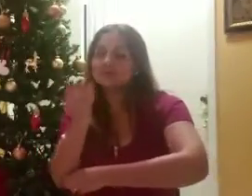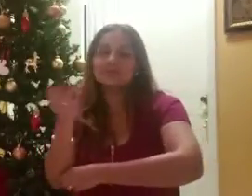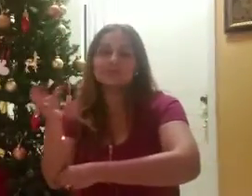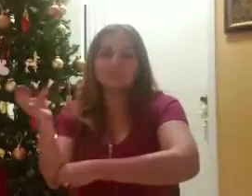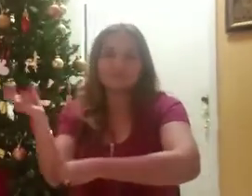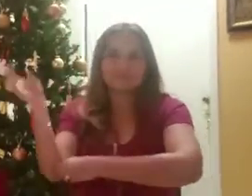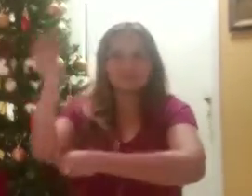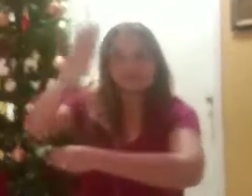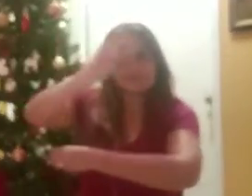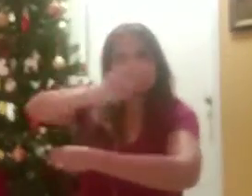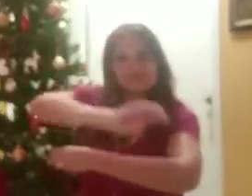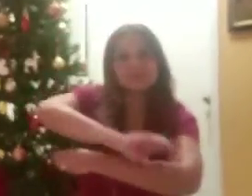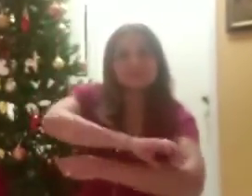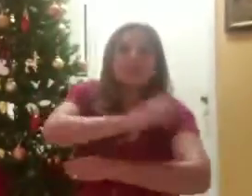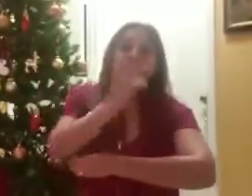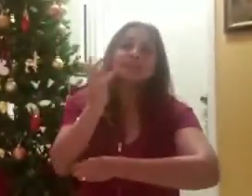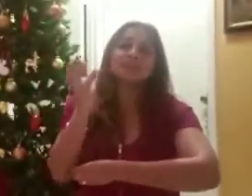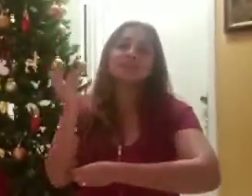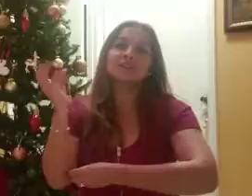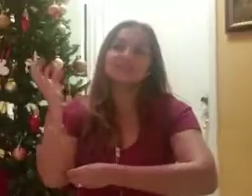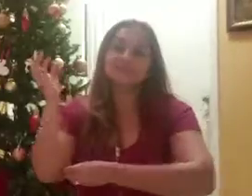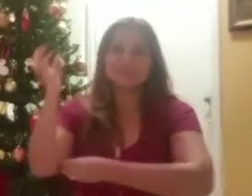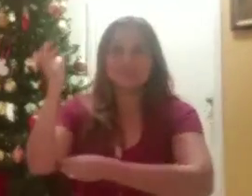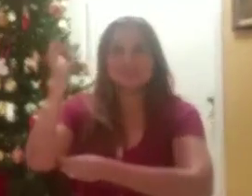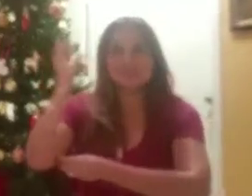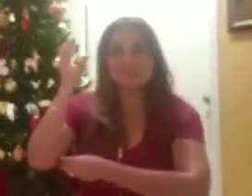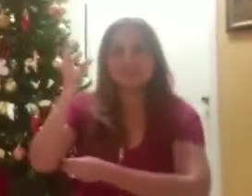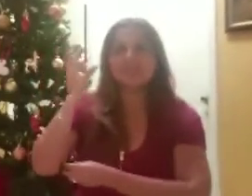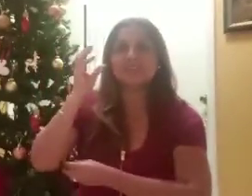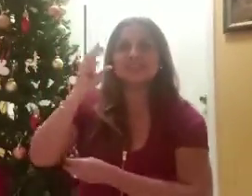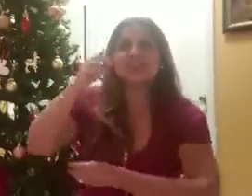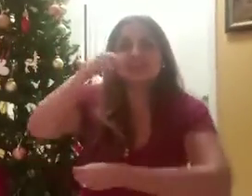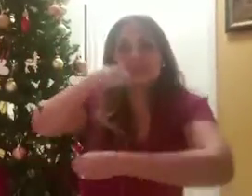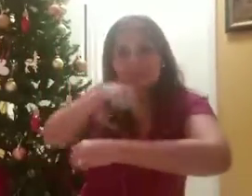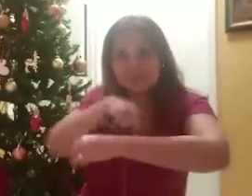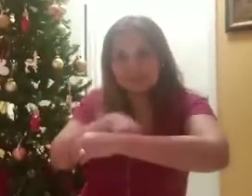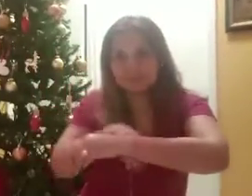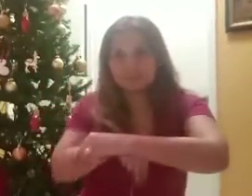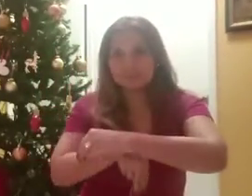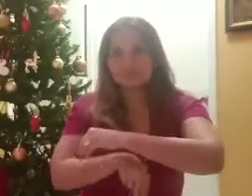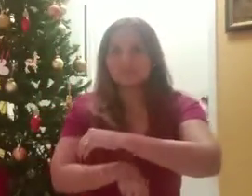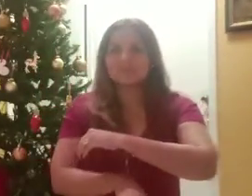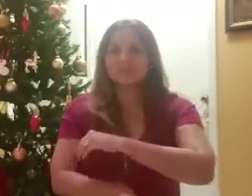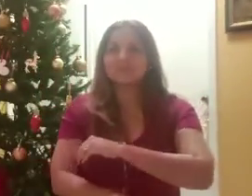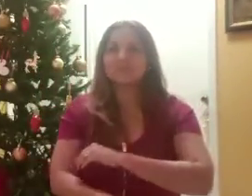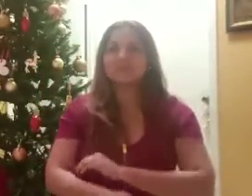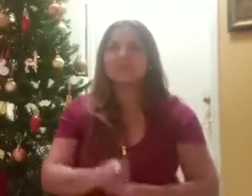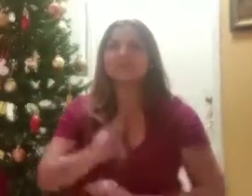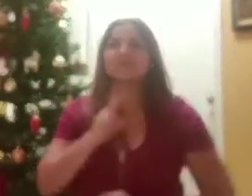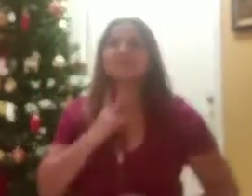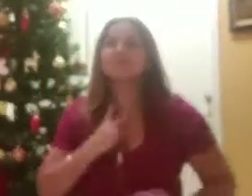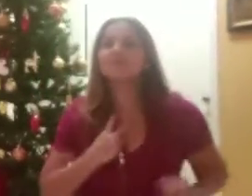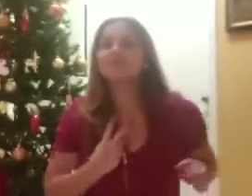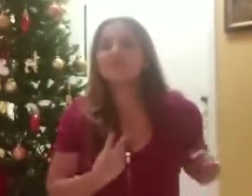Noel Poor is the King